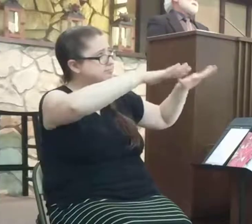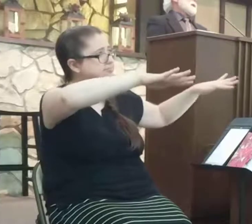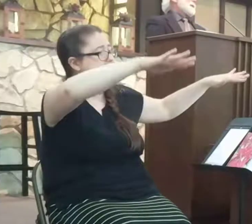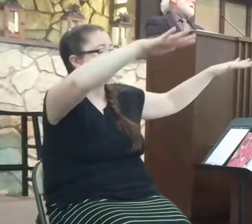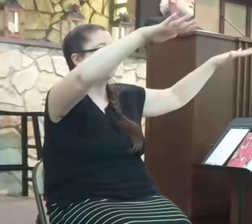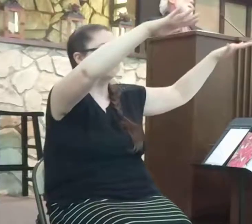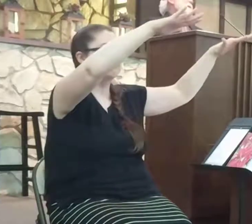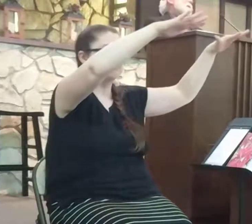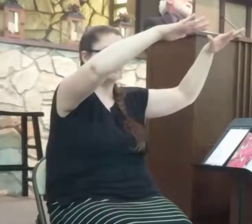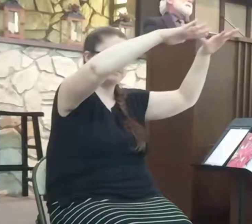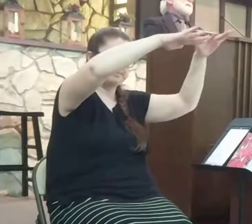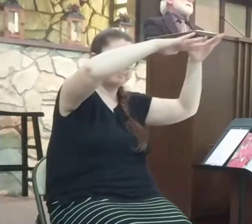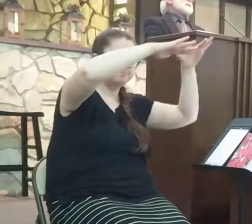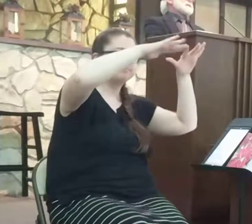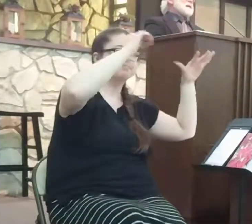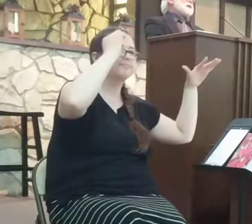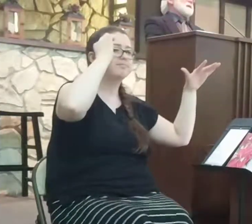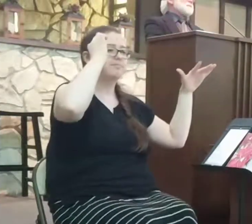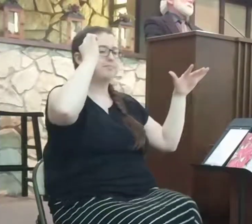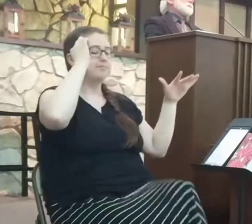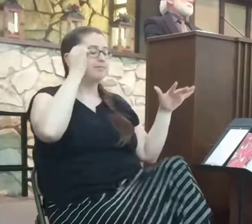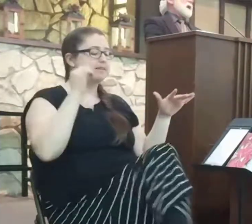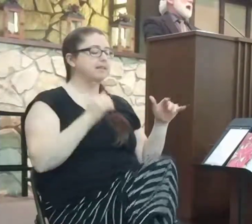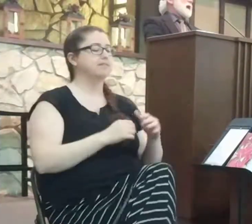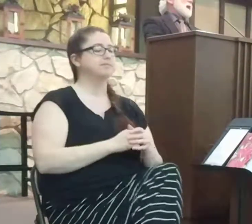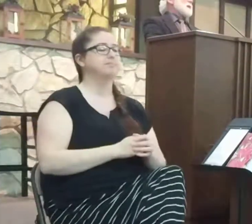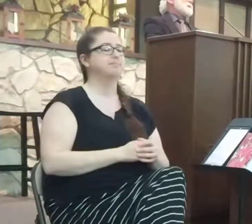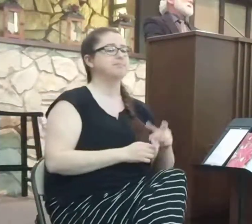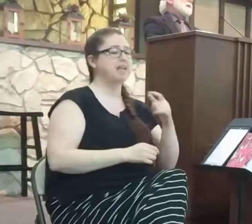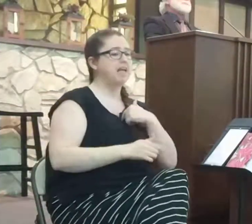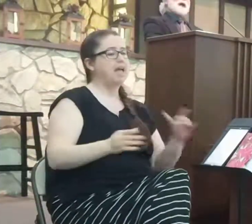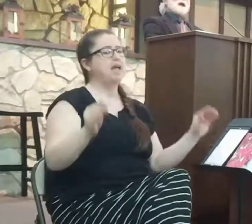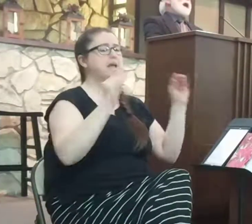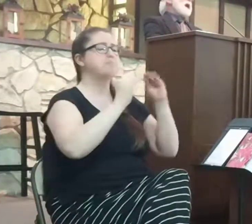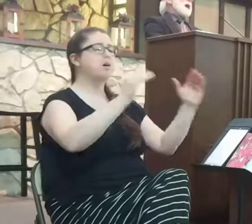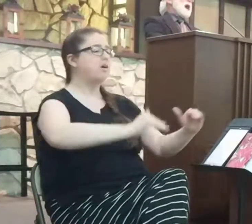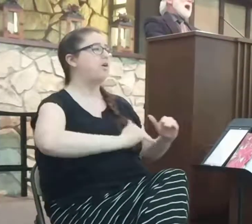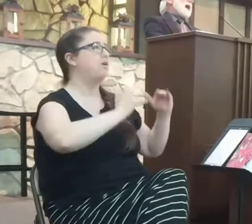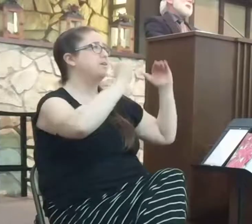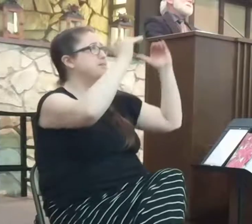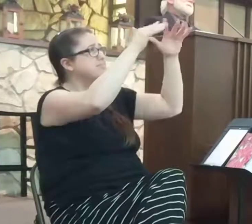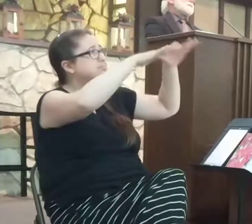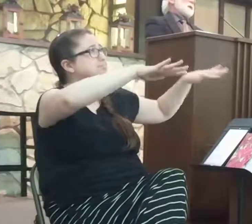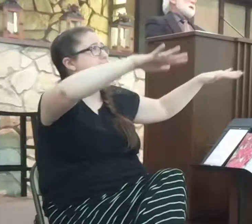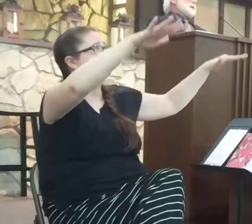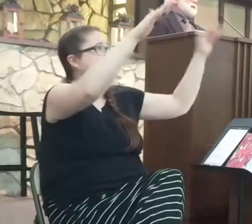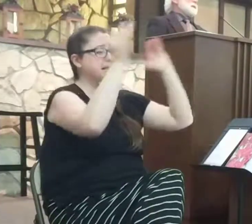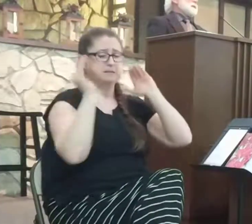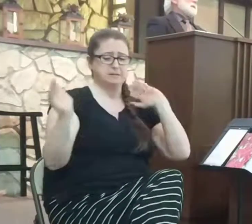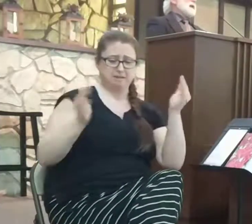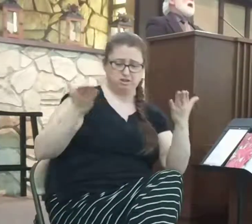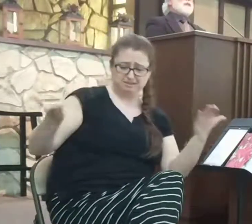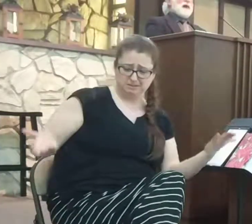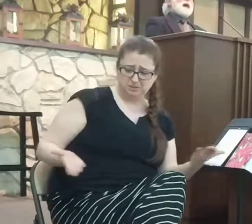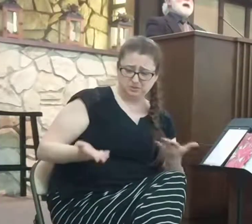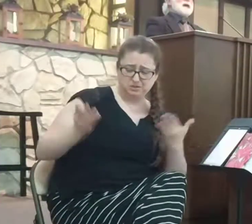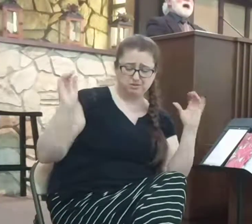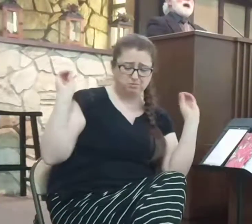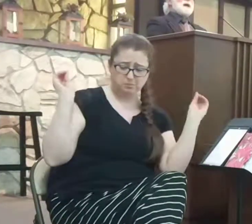Lord, lift me up, think heaven's table and a higher bank than I